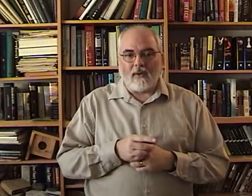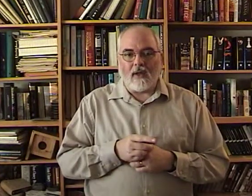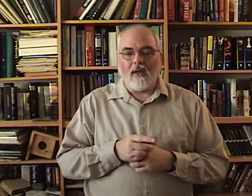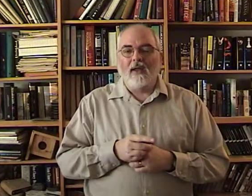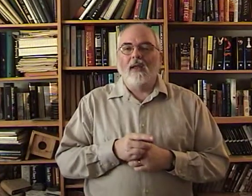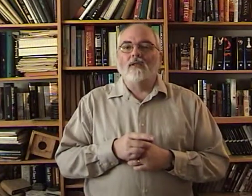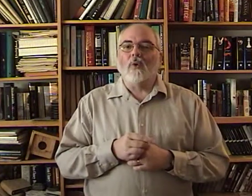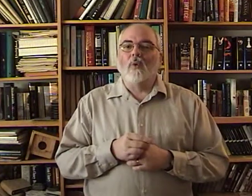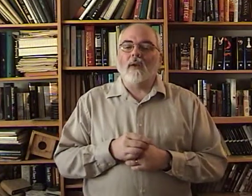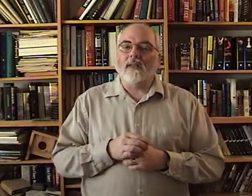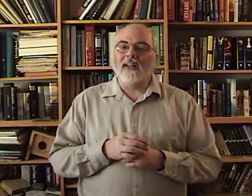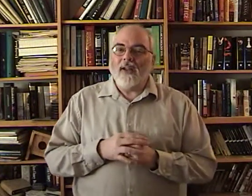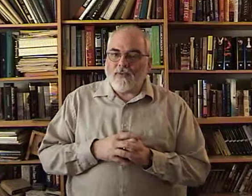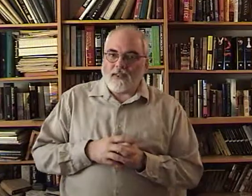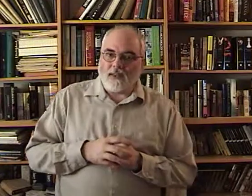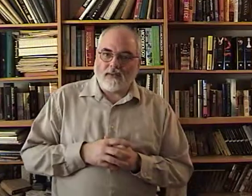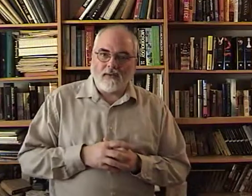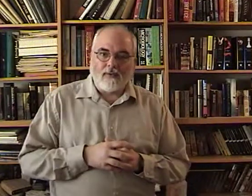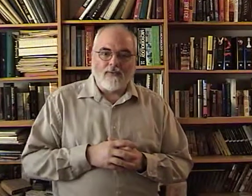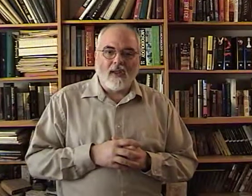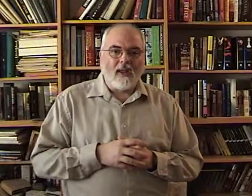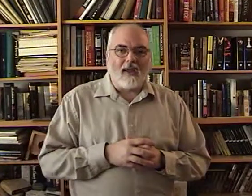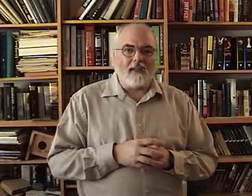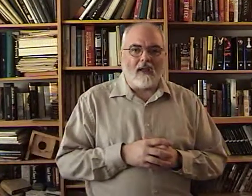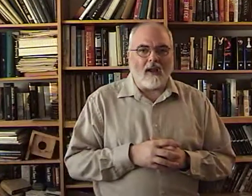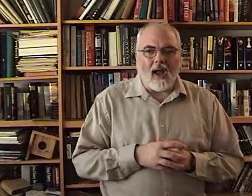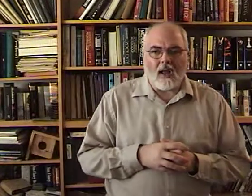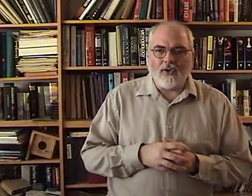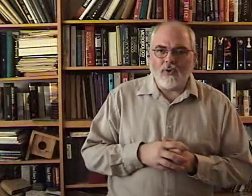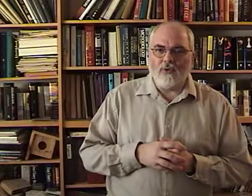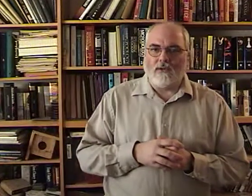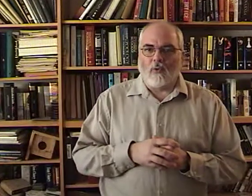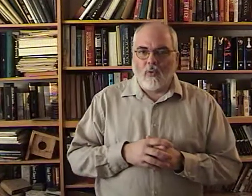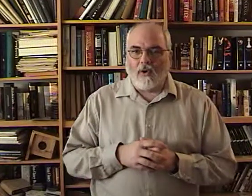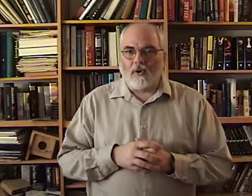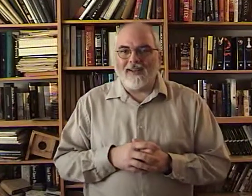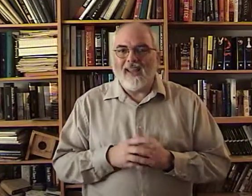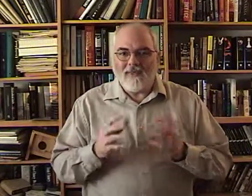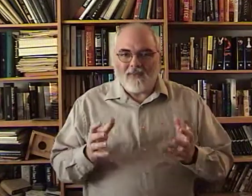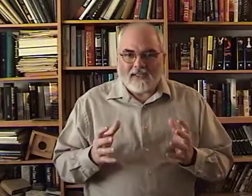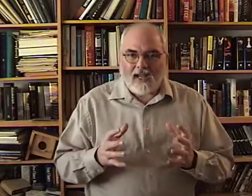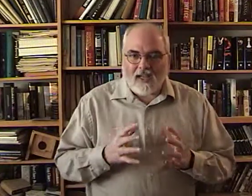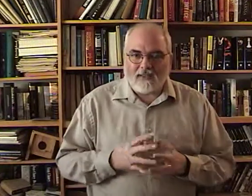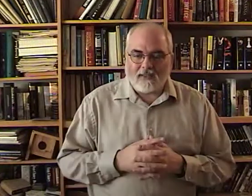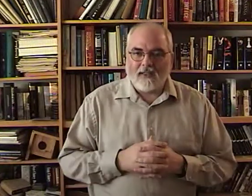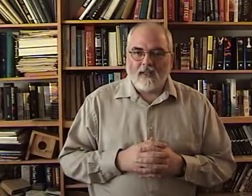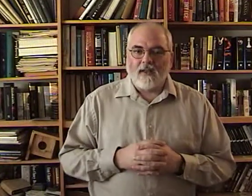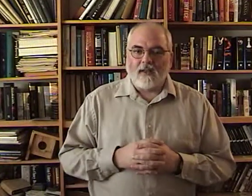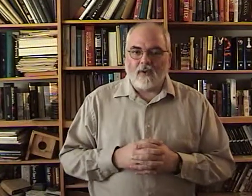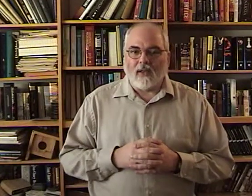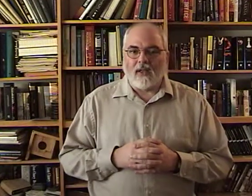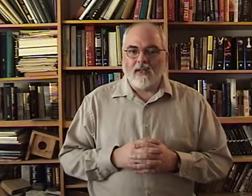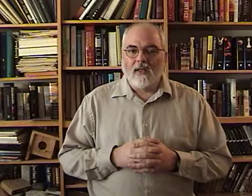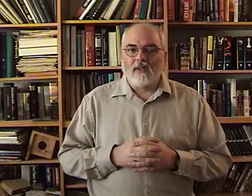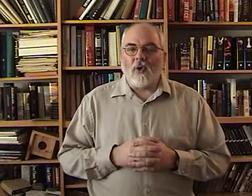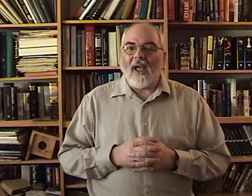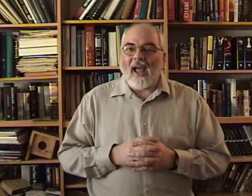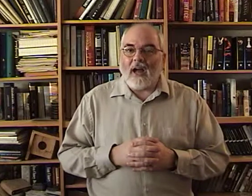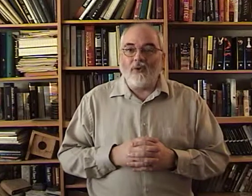Okay. So. It's an emphasis. It's an odd use of a word to emphasize. Okay. So. How